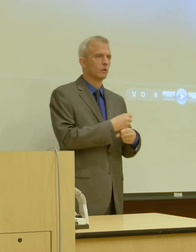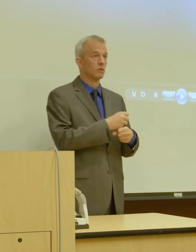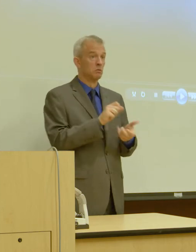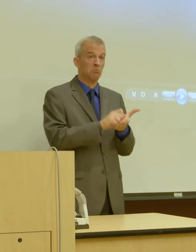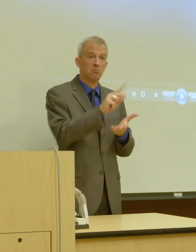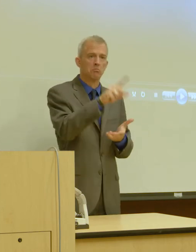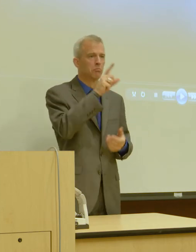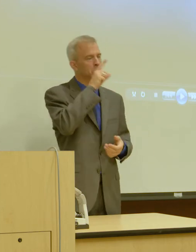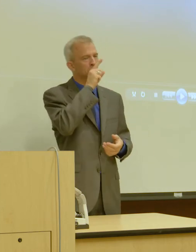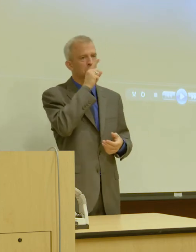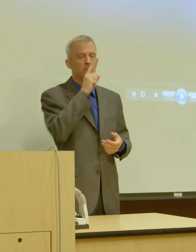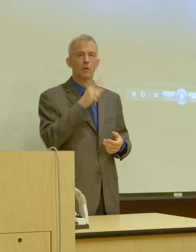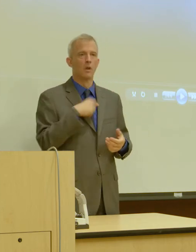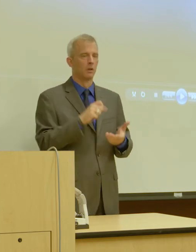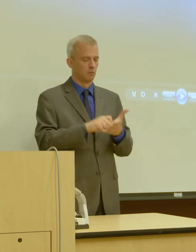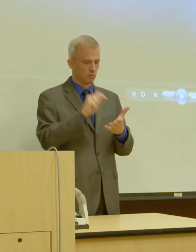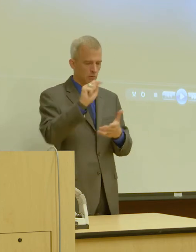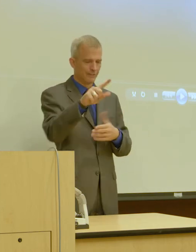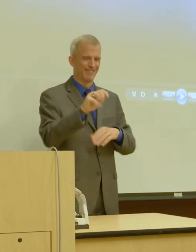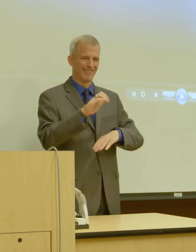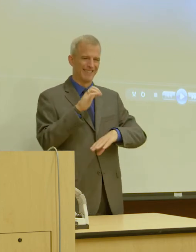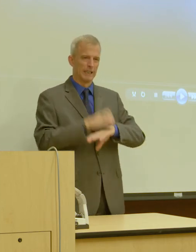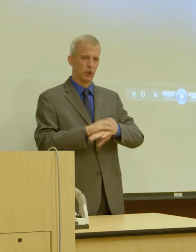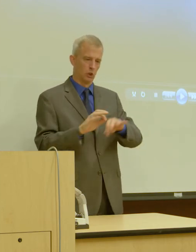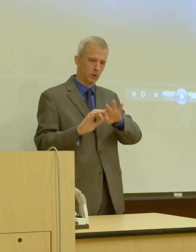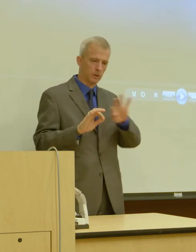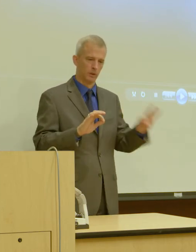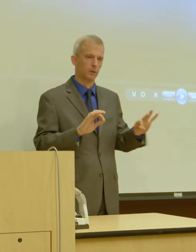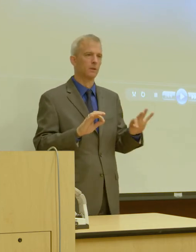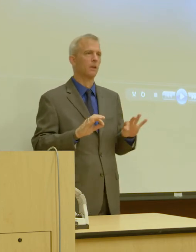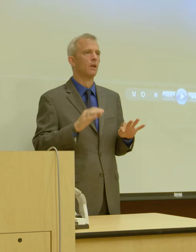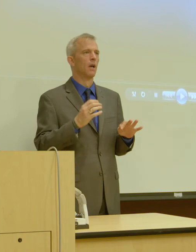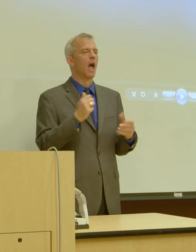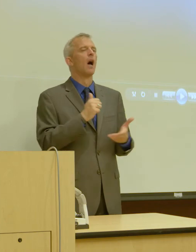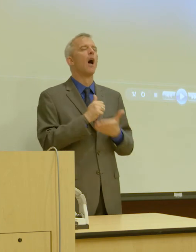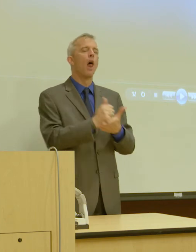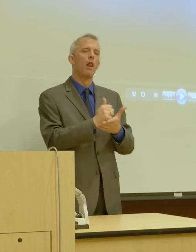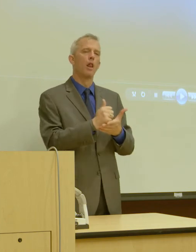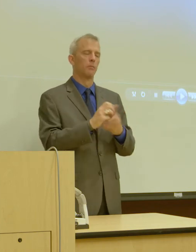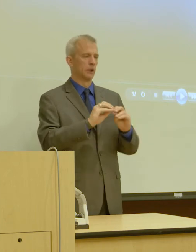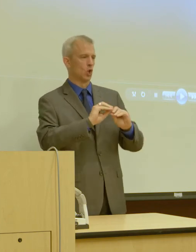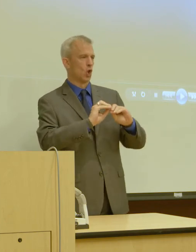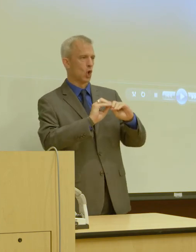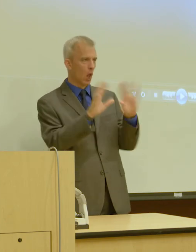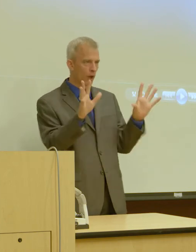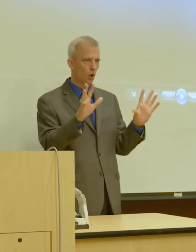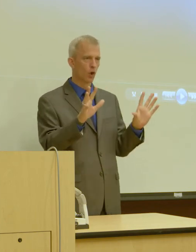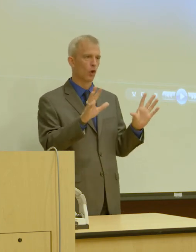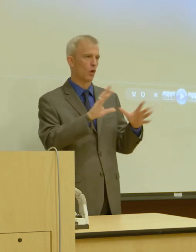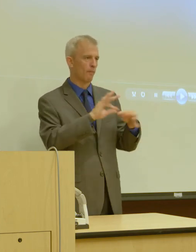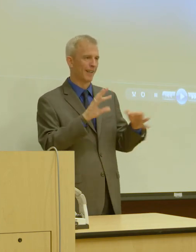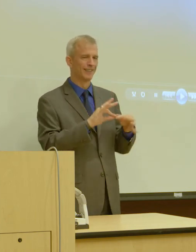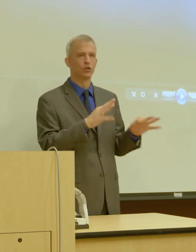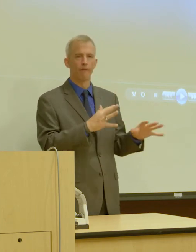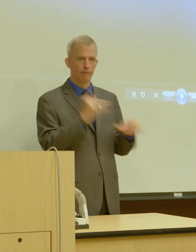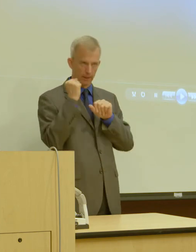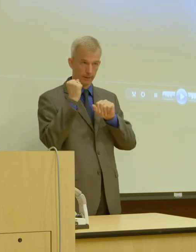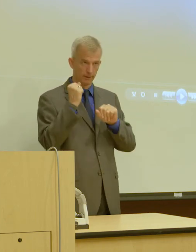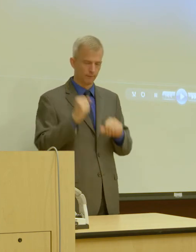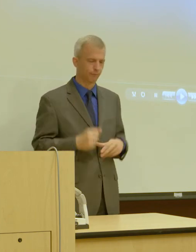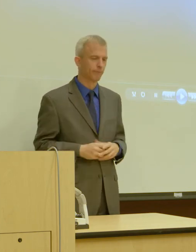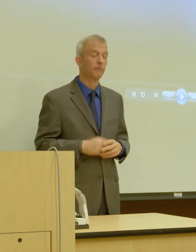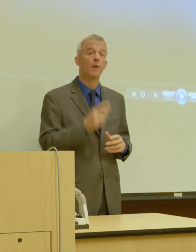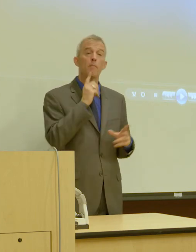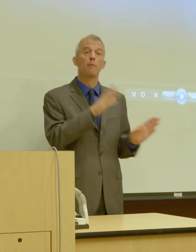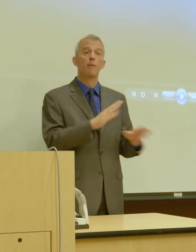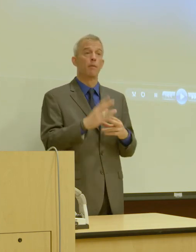a plain English text. It helps to convey a clear message in a very expeditious manner. Be prepared to give